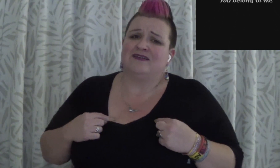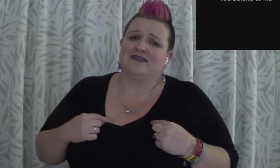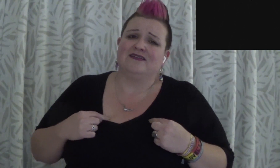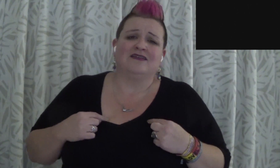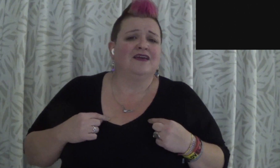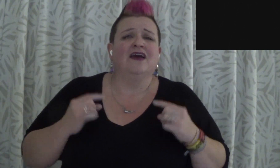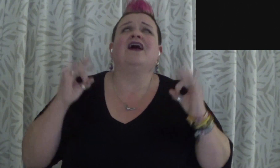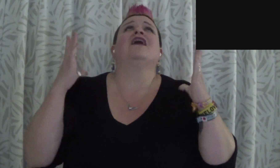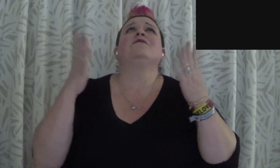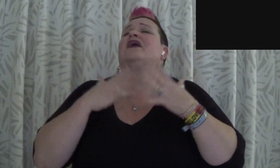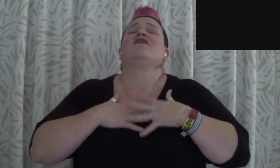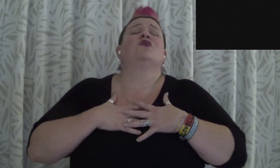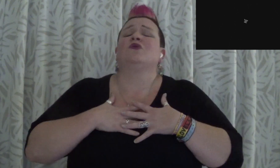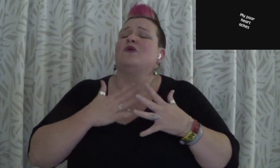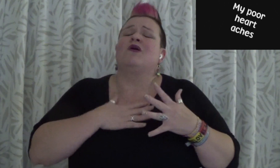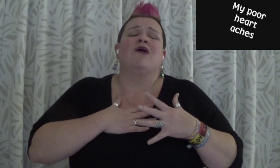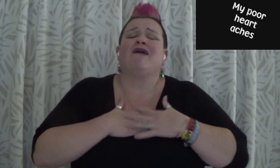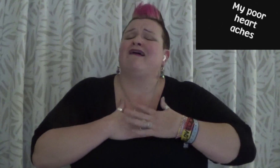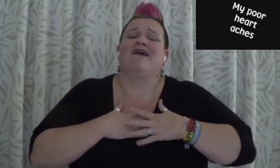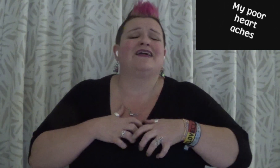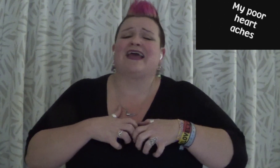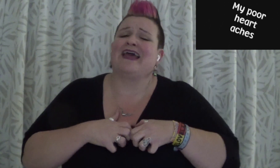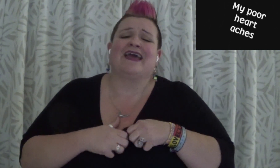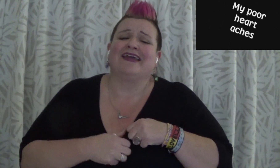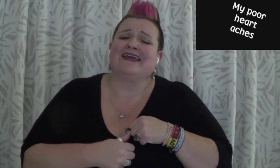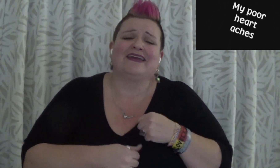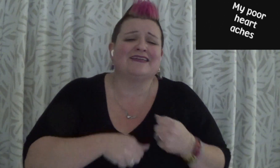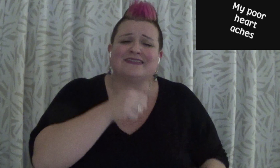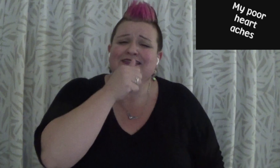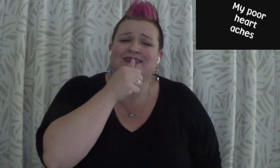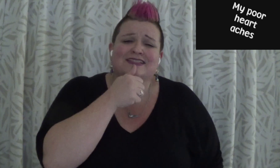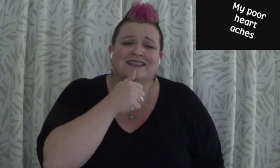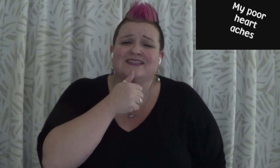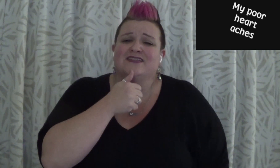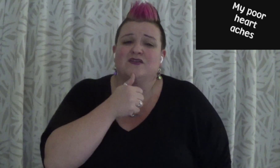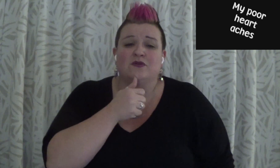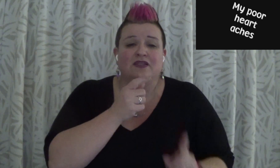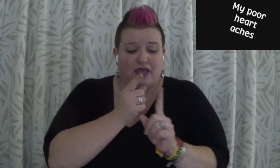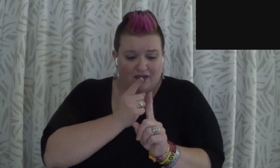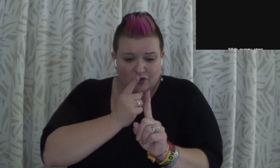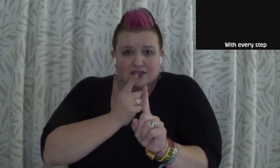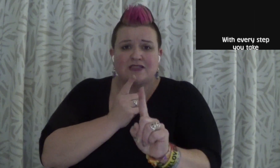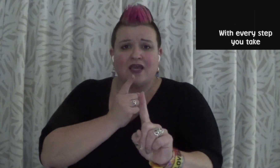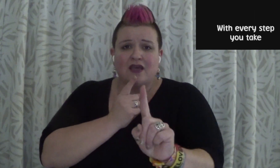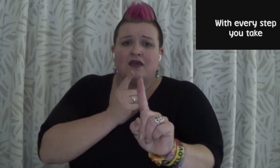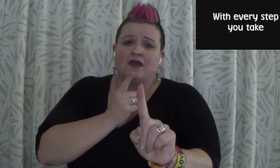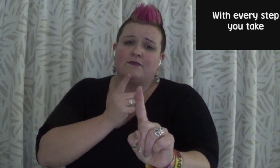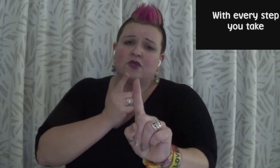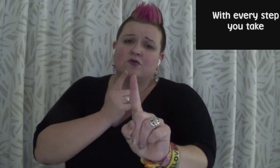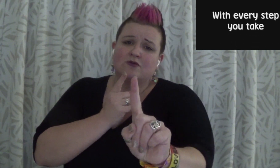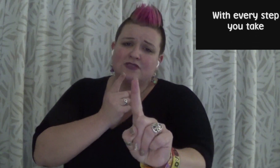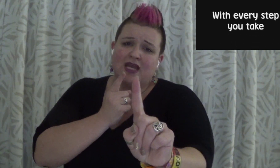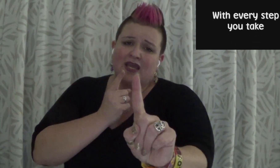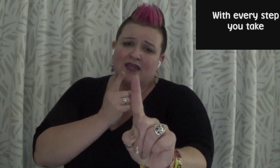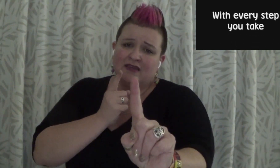I'm a poor old ex But every step you